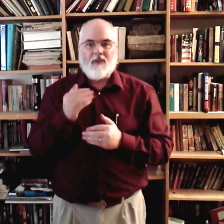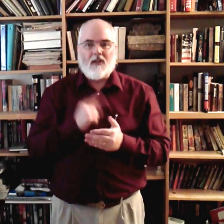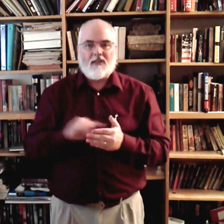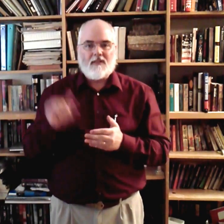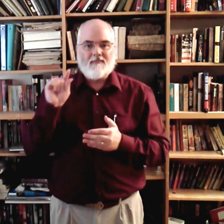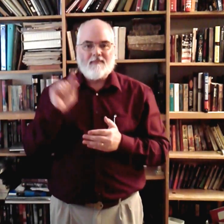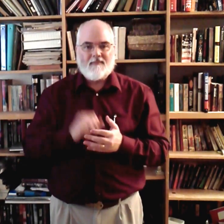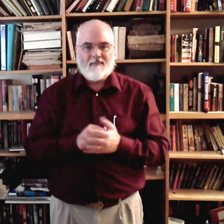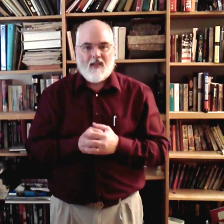verse.